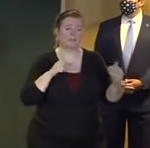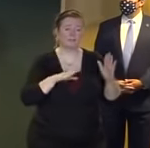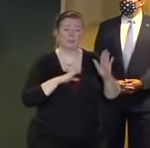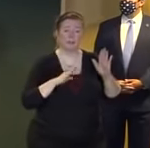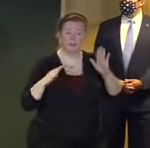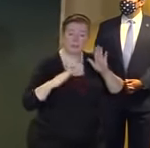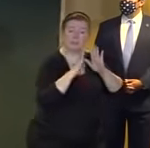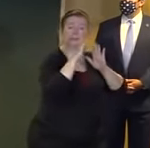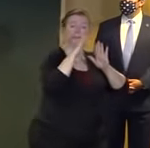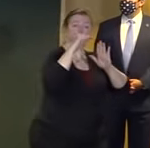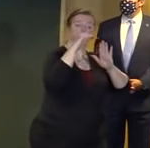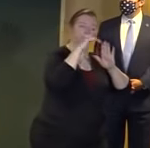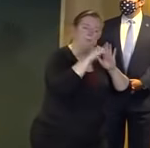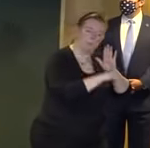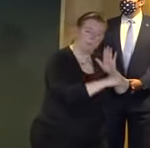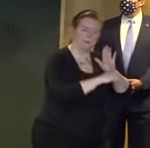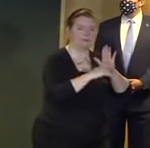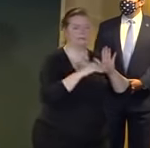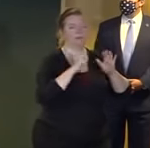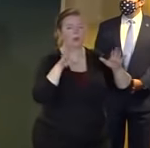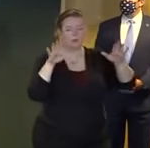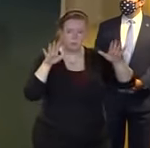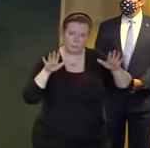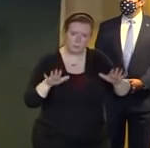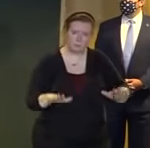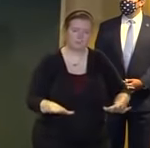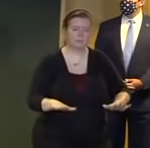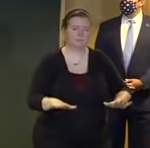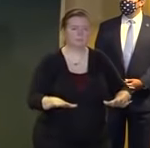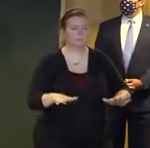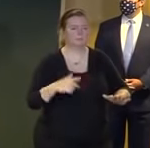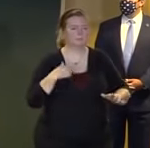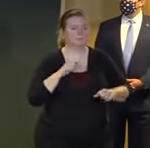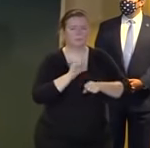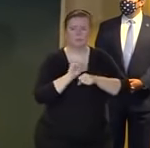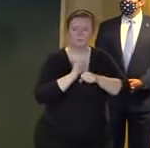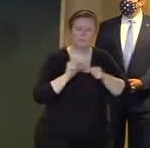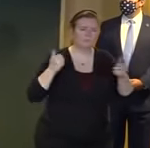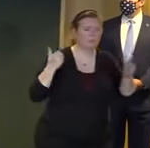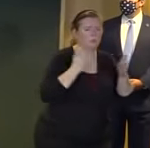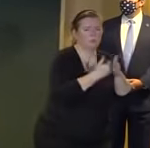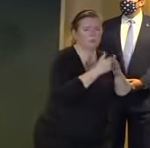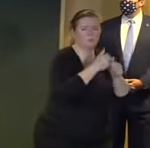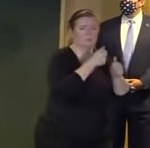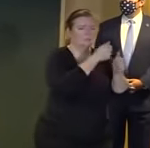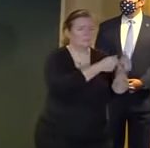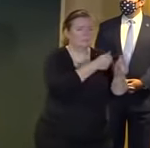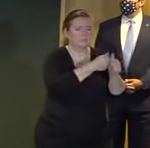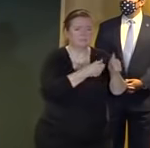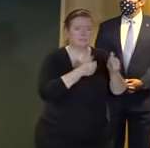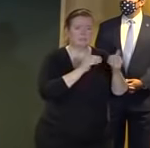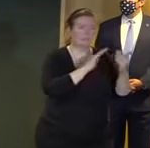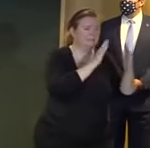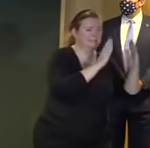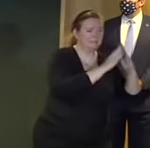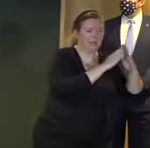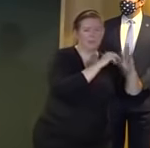get our arms around this sooner than later we work very closely with with communities up and down the state and we'll continue to